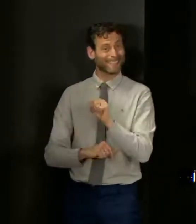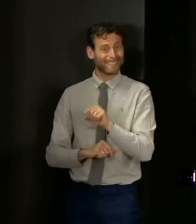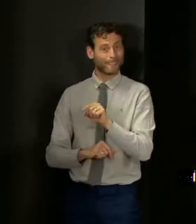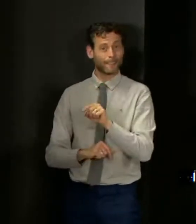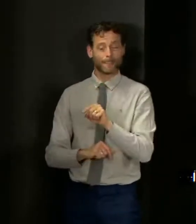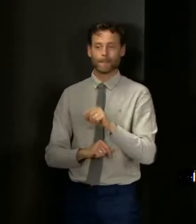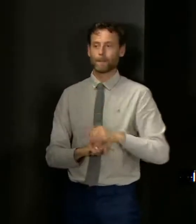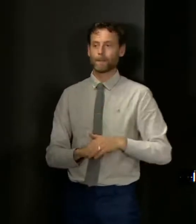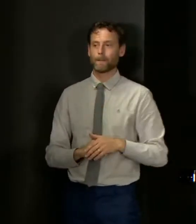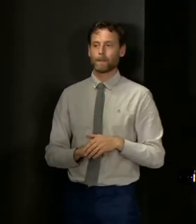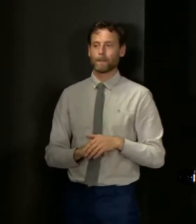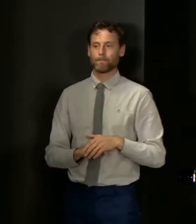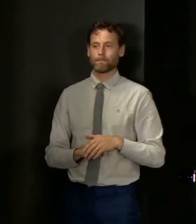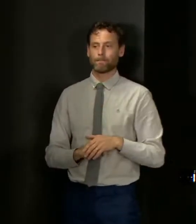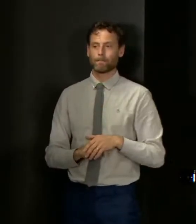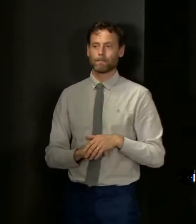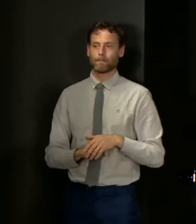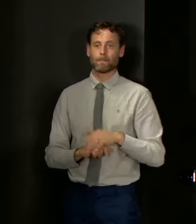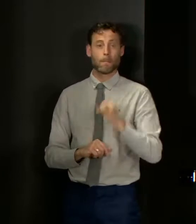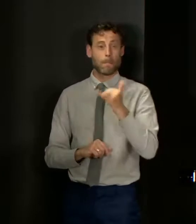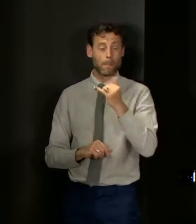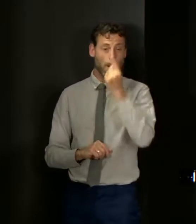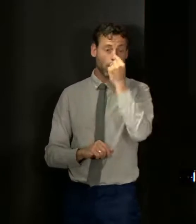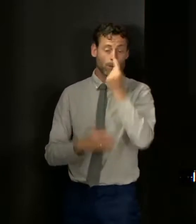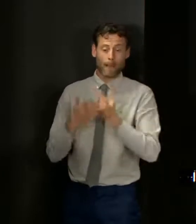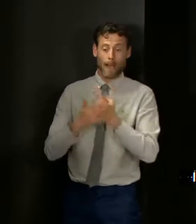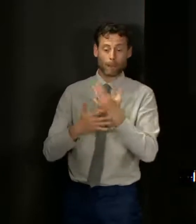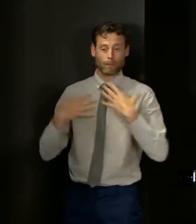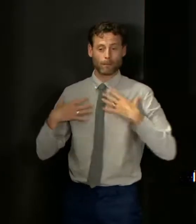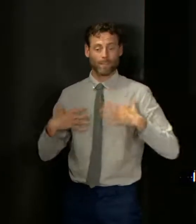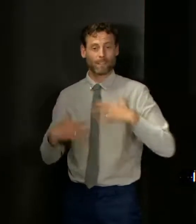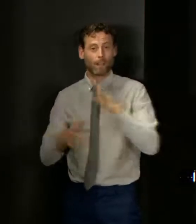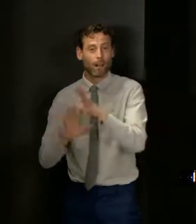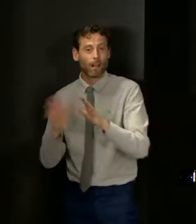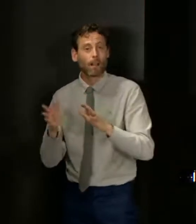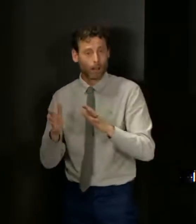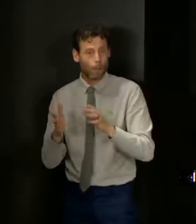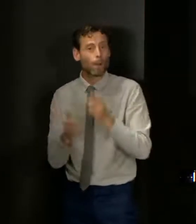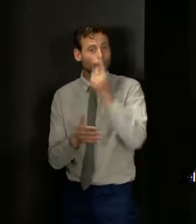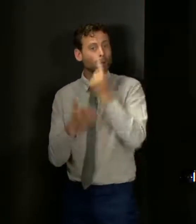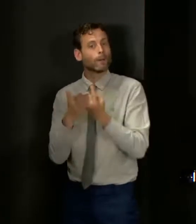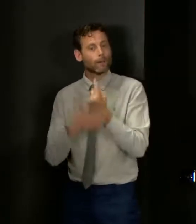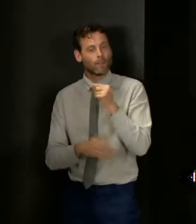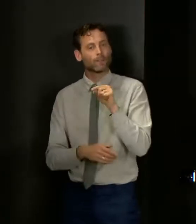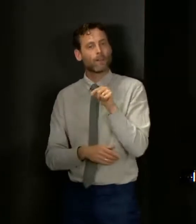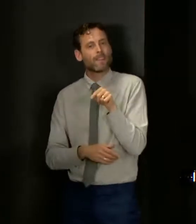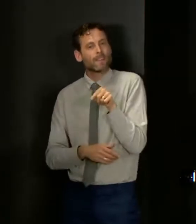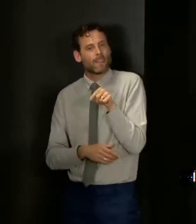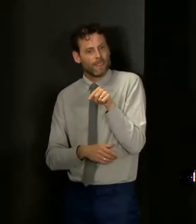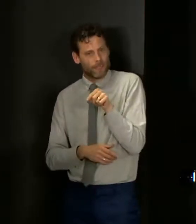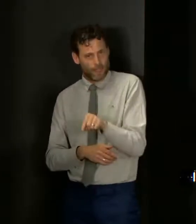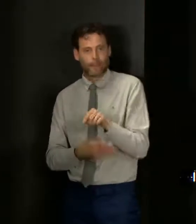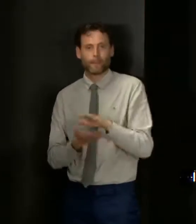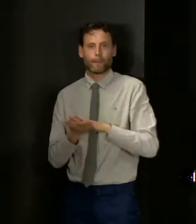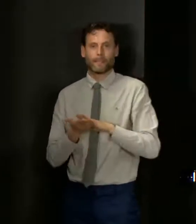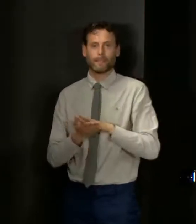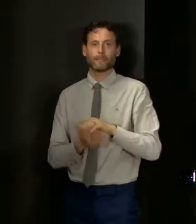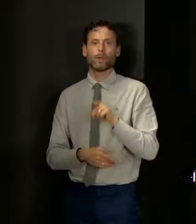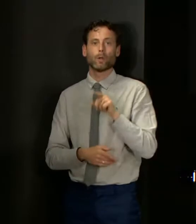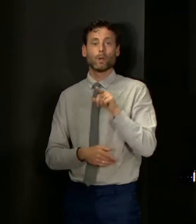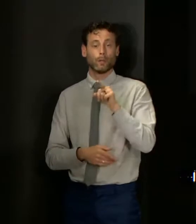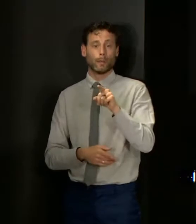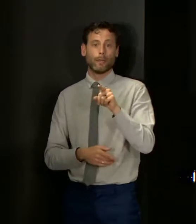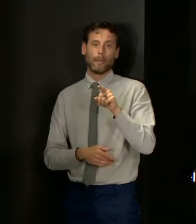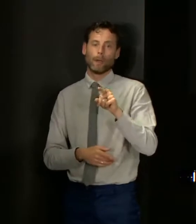someone and perhaps even physical contact with someone. Again, that would be a circumstance whereby you would be expected to be